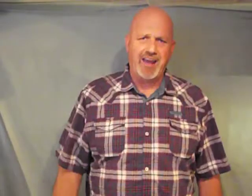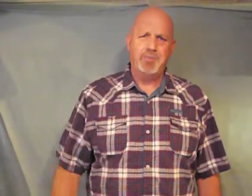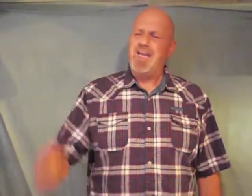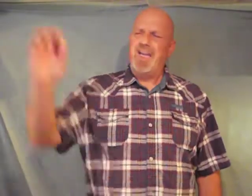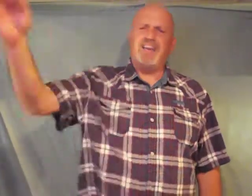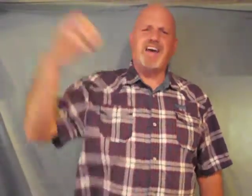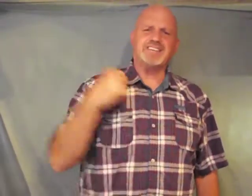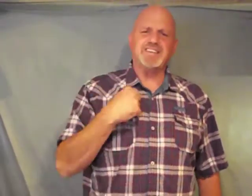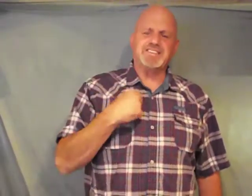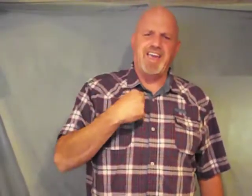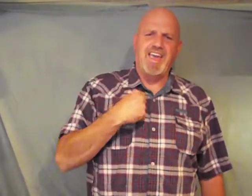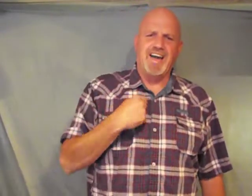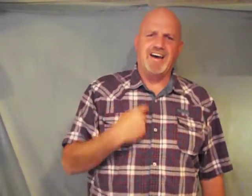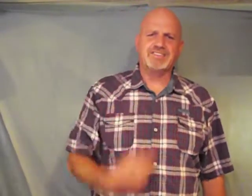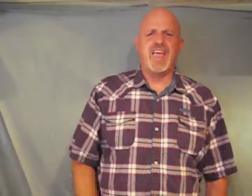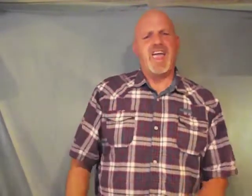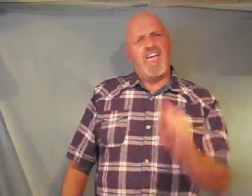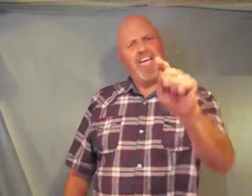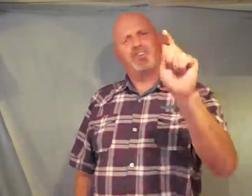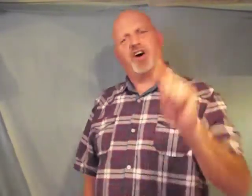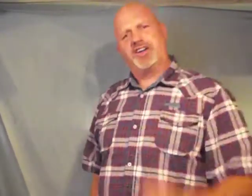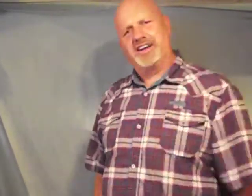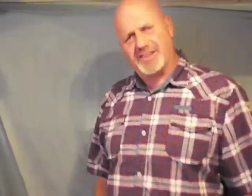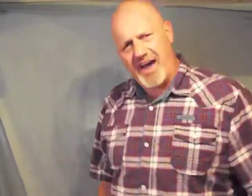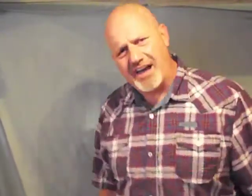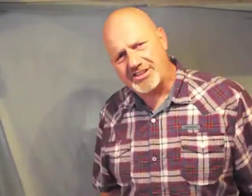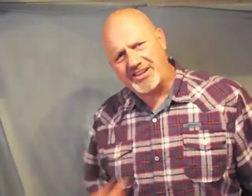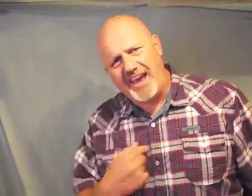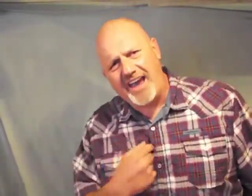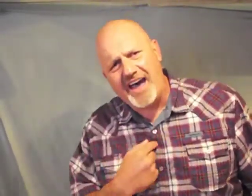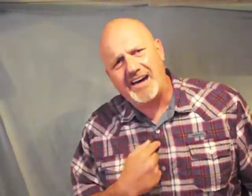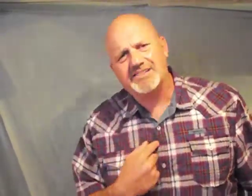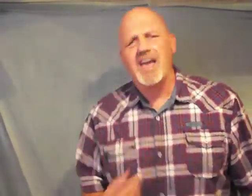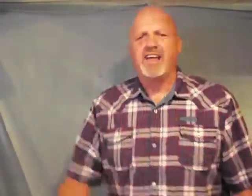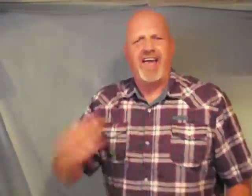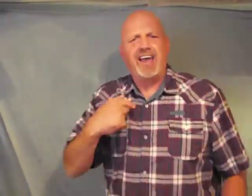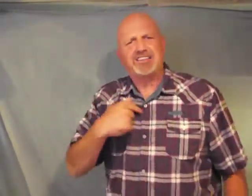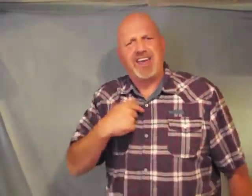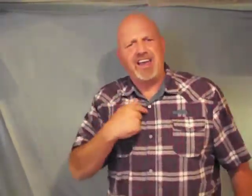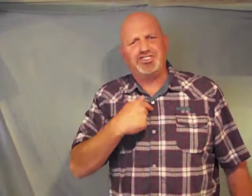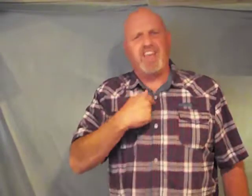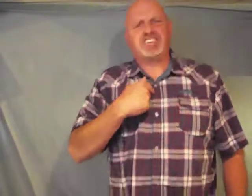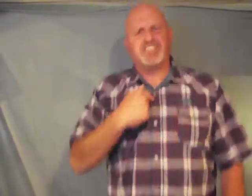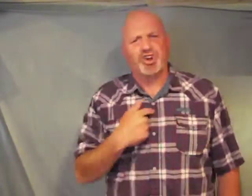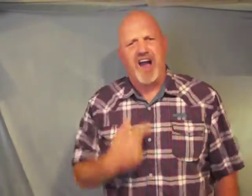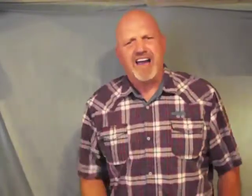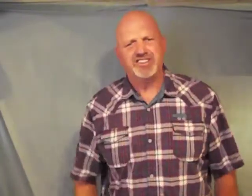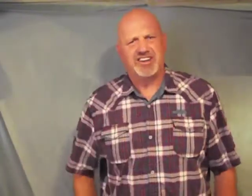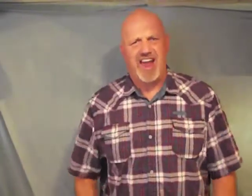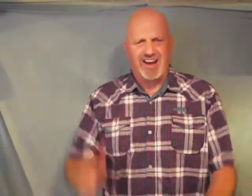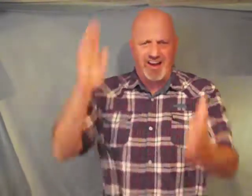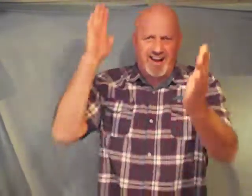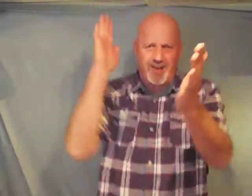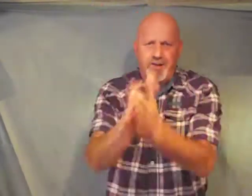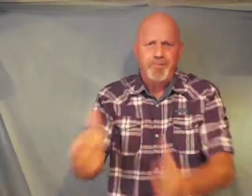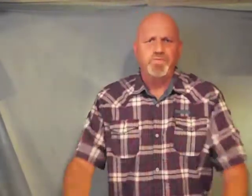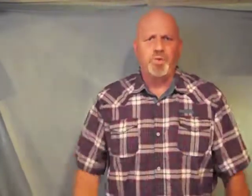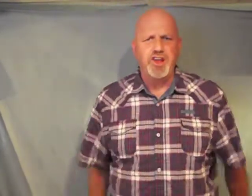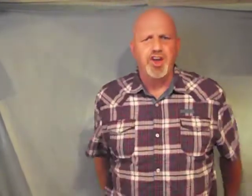he doesn't see us evil does not see us they see Jesus Christ standing there when you